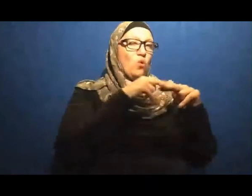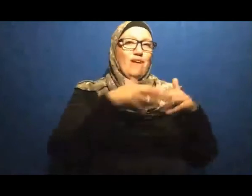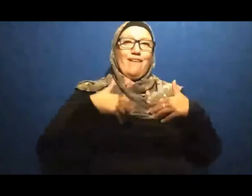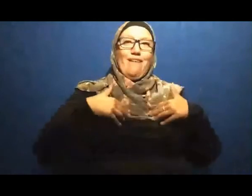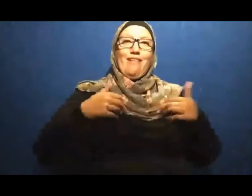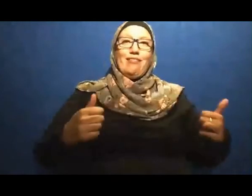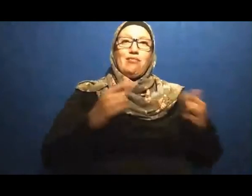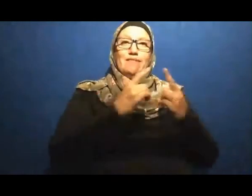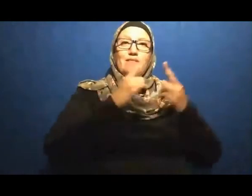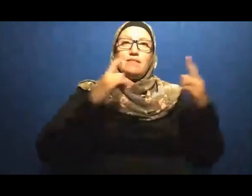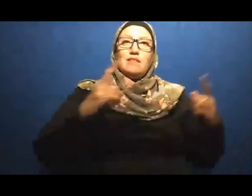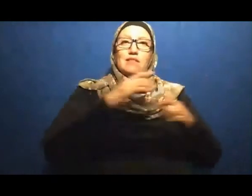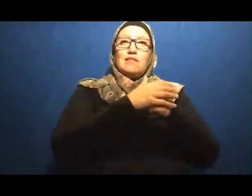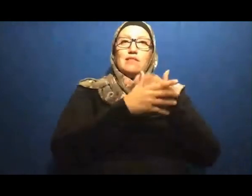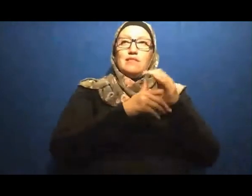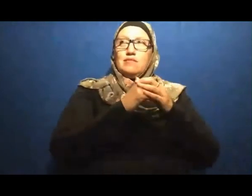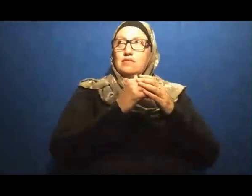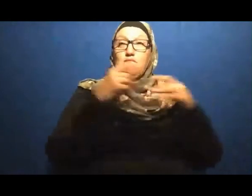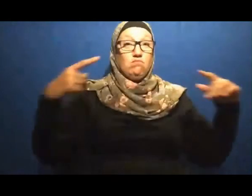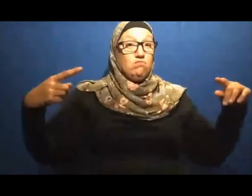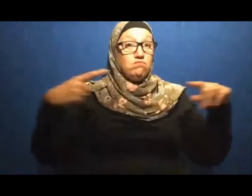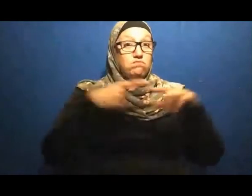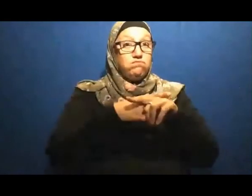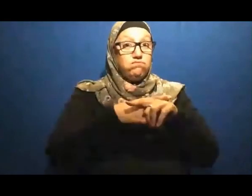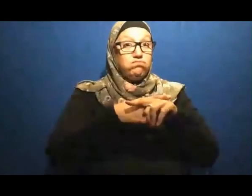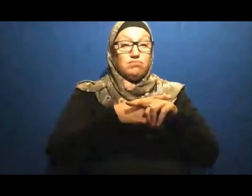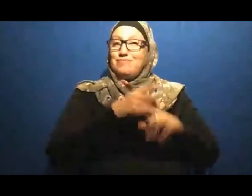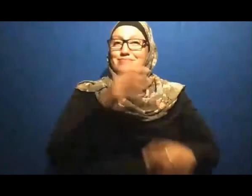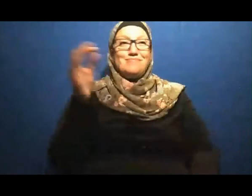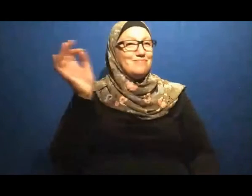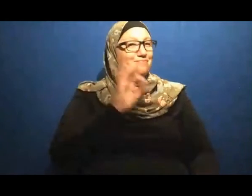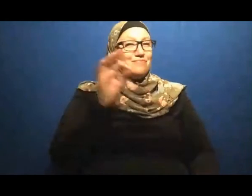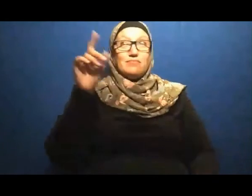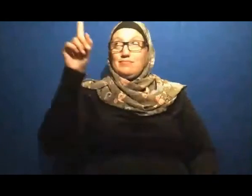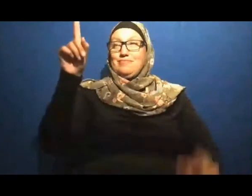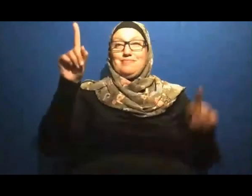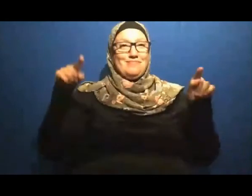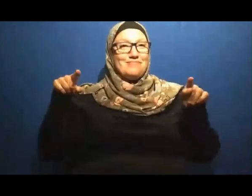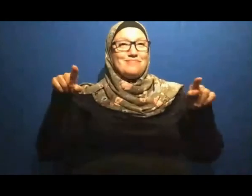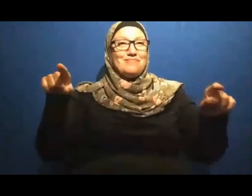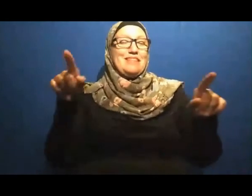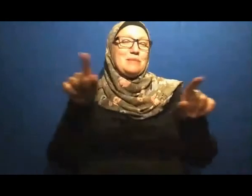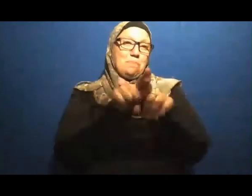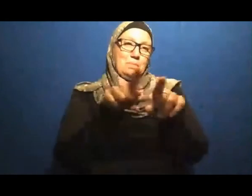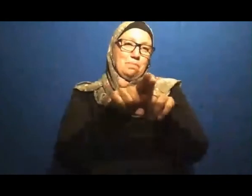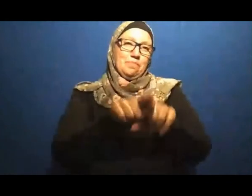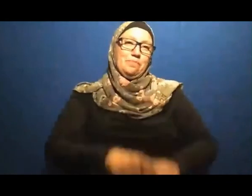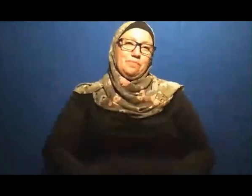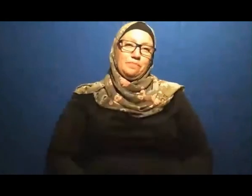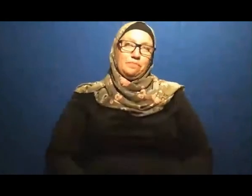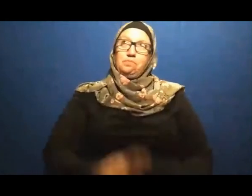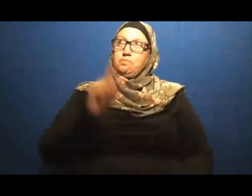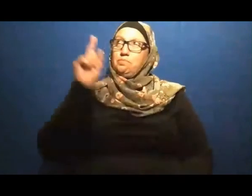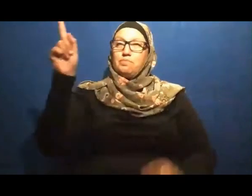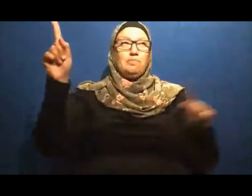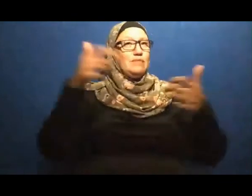paradox There is no conflict There is no contradiction Between these two As I will explain These are not separated From